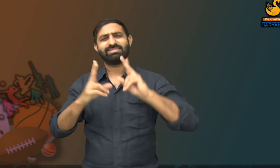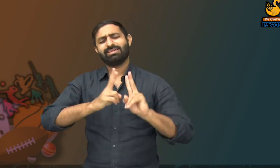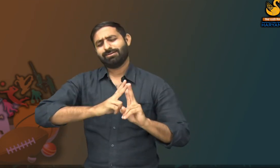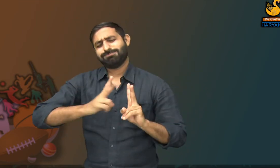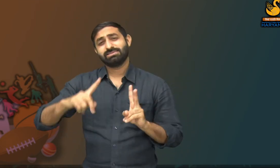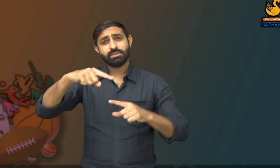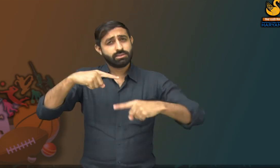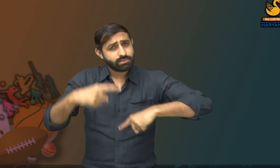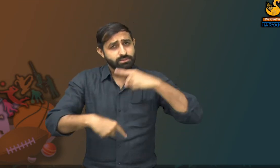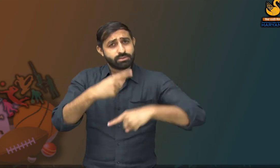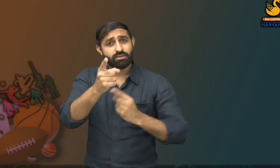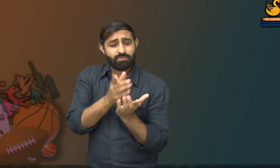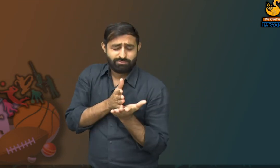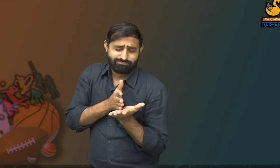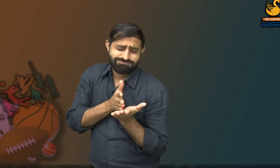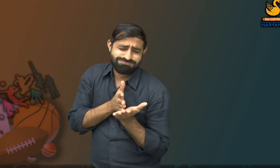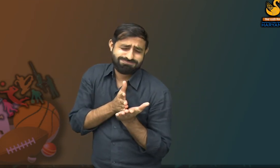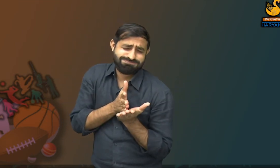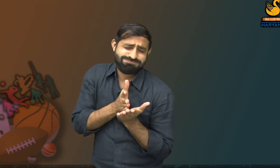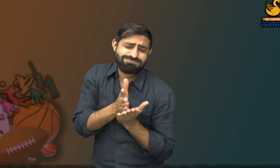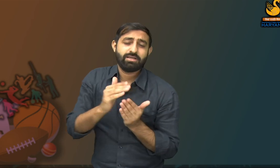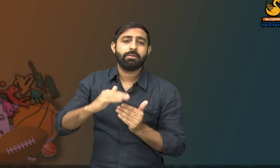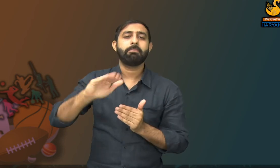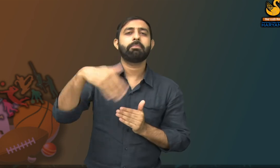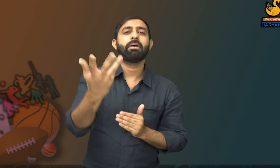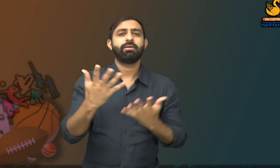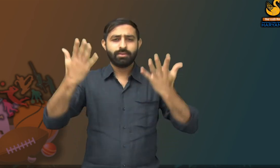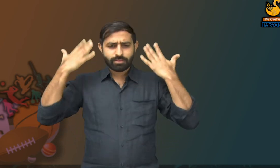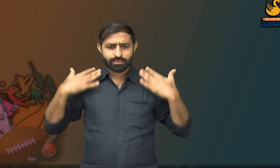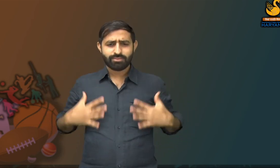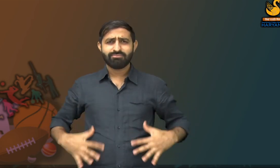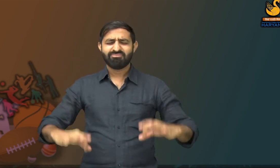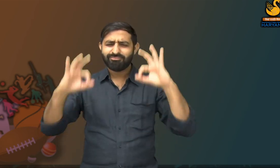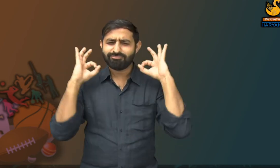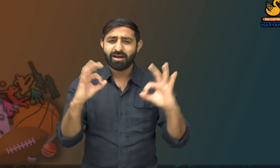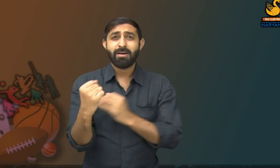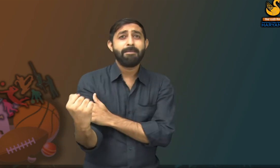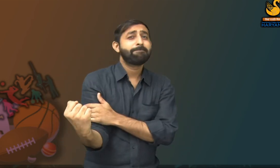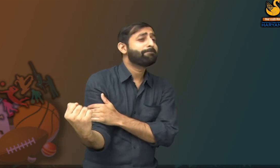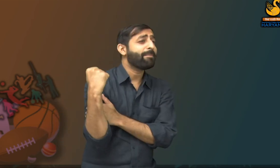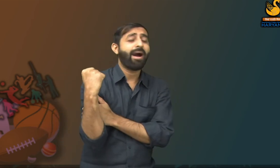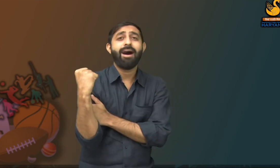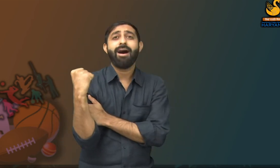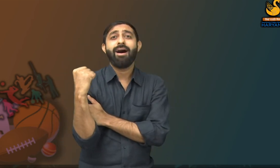our body for daily activities and to improve our body strength for a good health